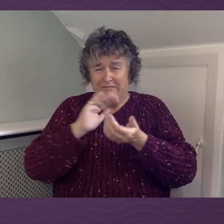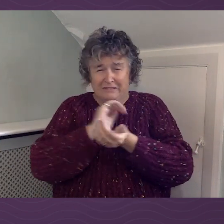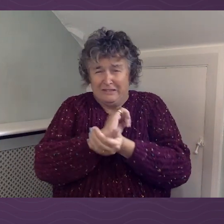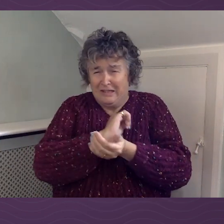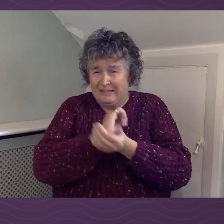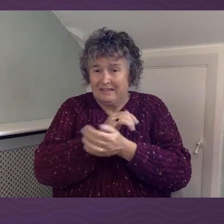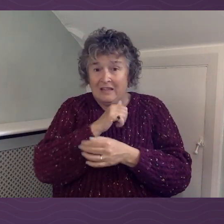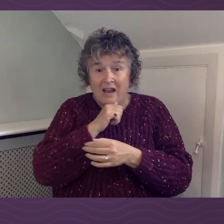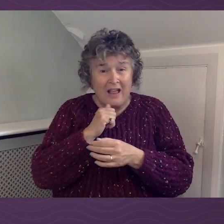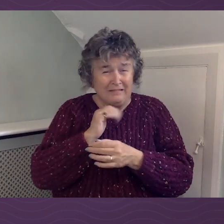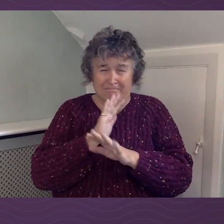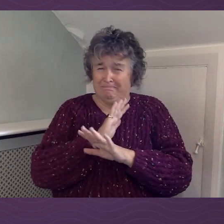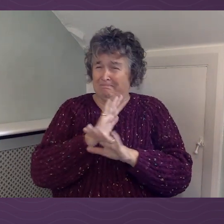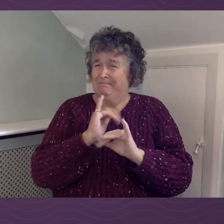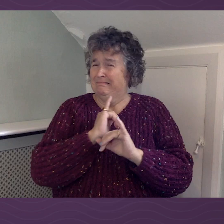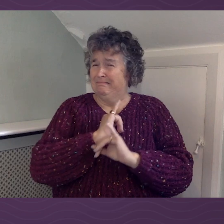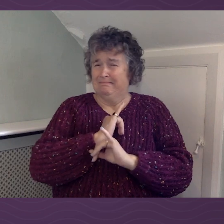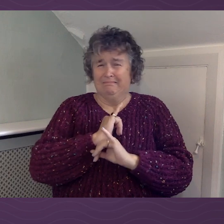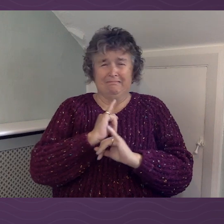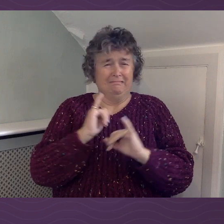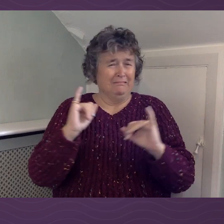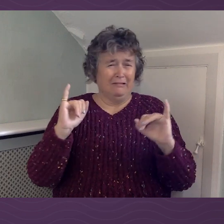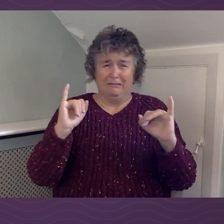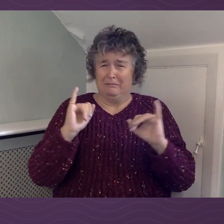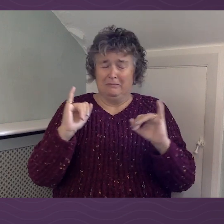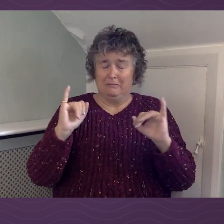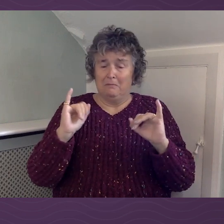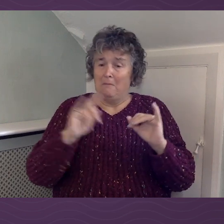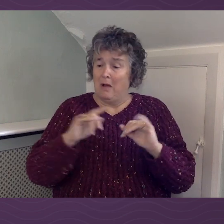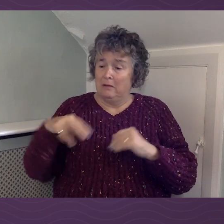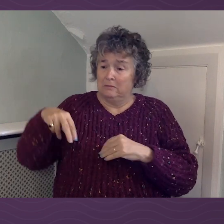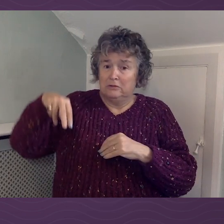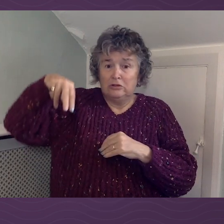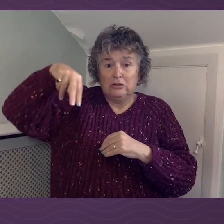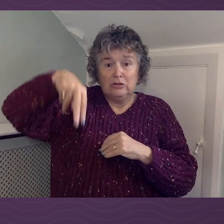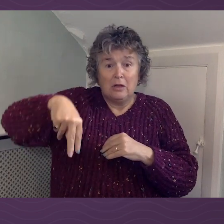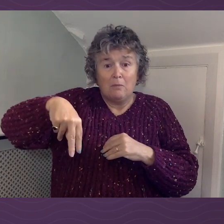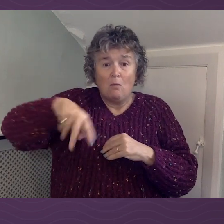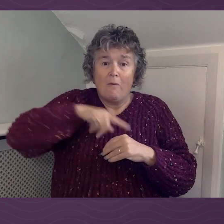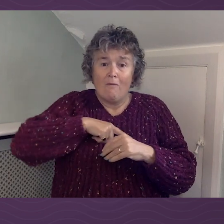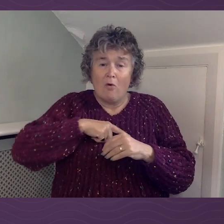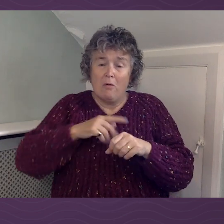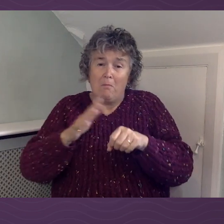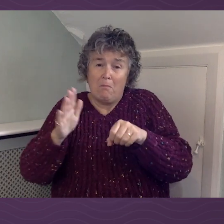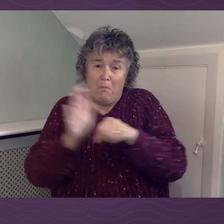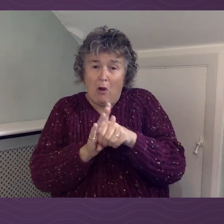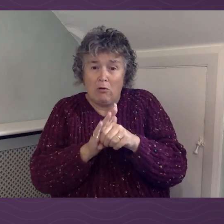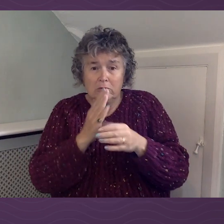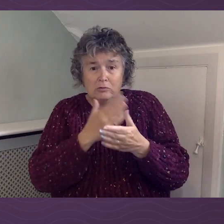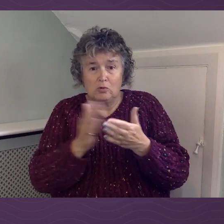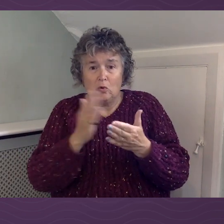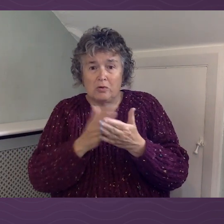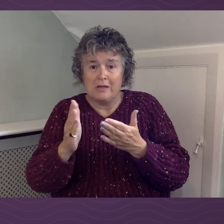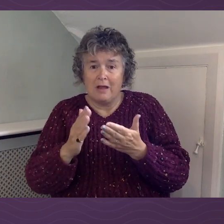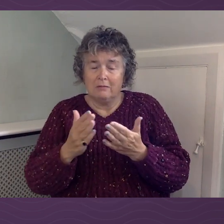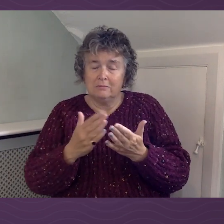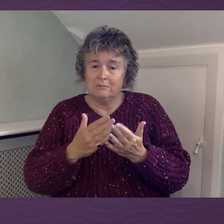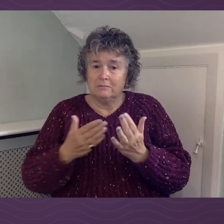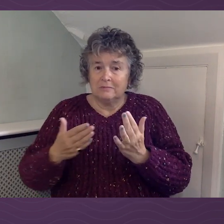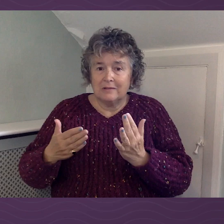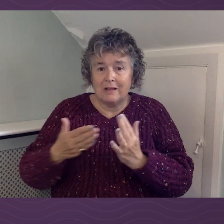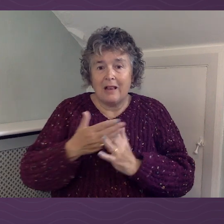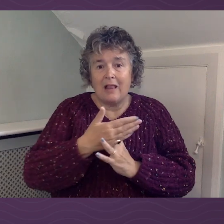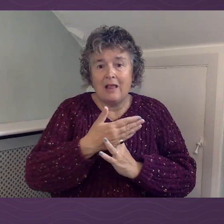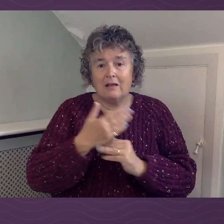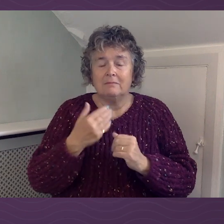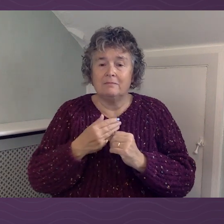wasn't pleasant, it was disgusting, but he did it to clear the drain. And when this says that Jesus